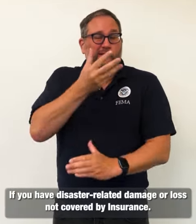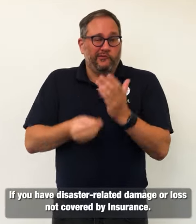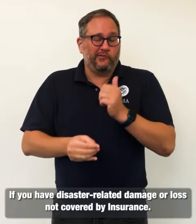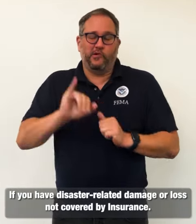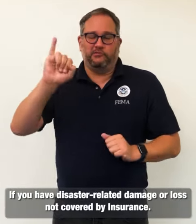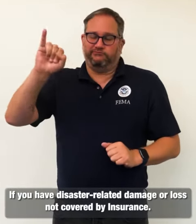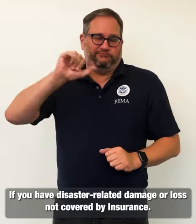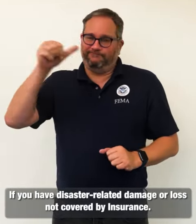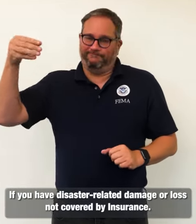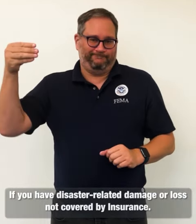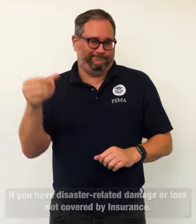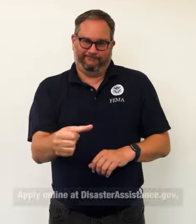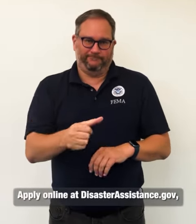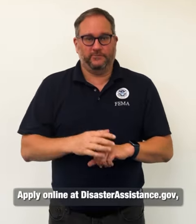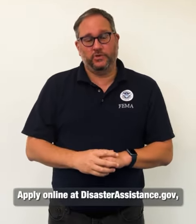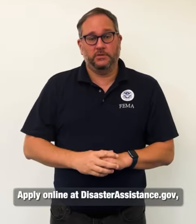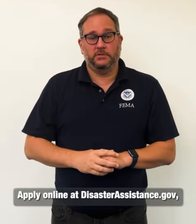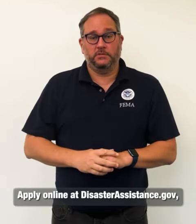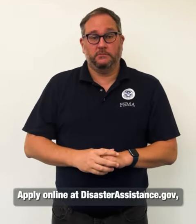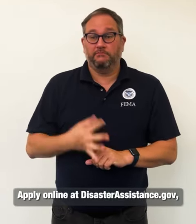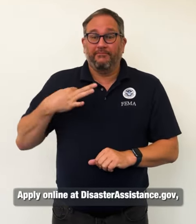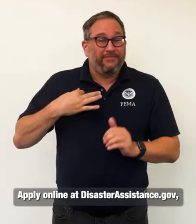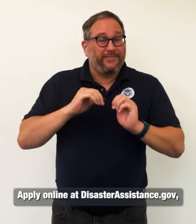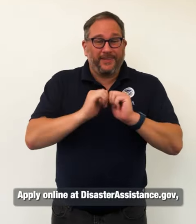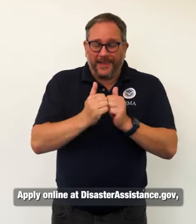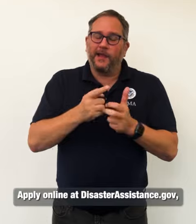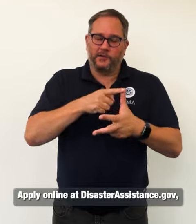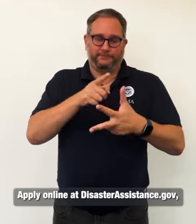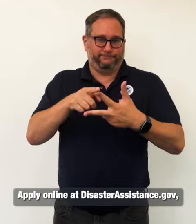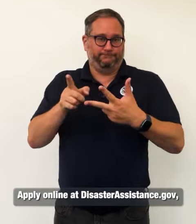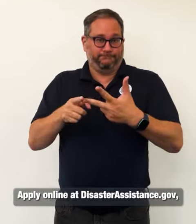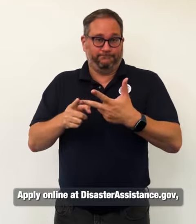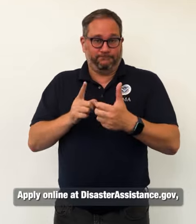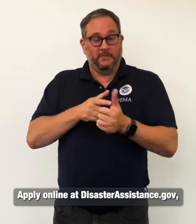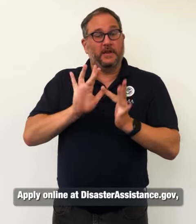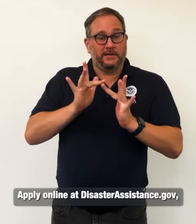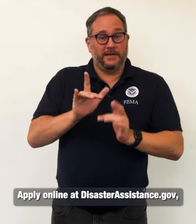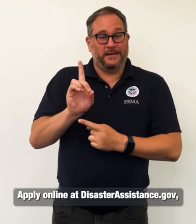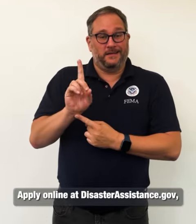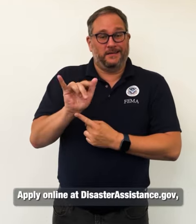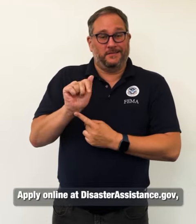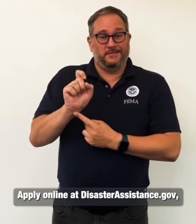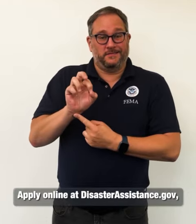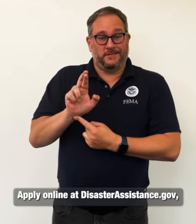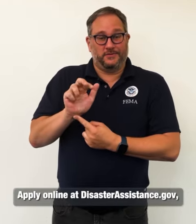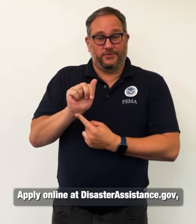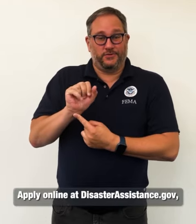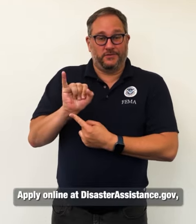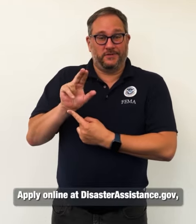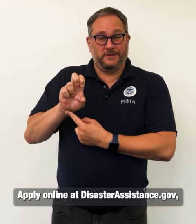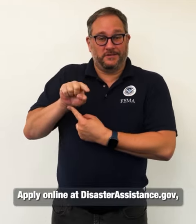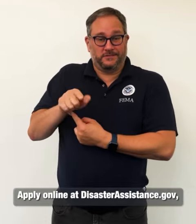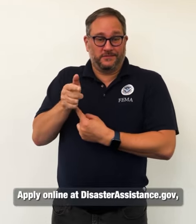loss not covered by insurance. Apply online at DisasterAssistance.gov,